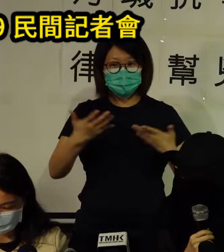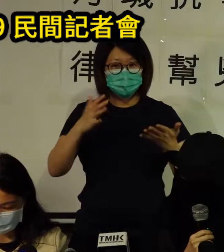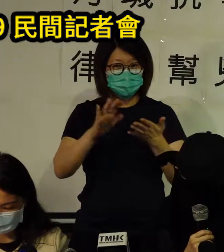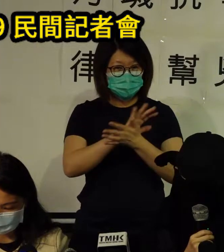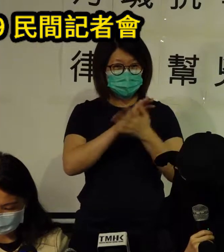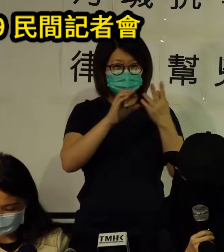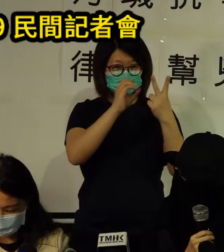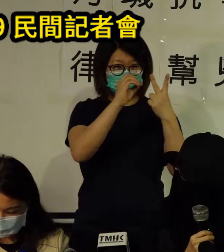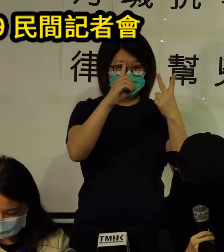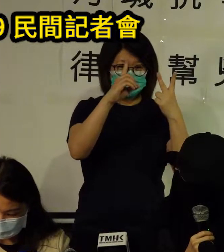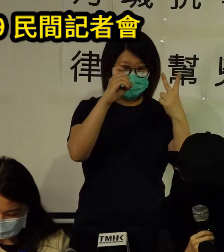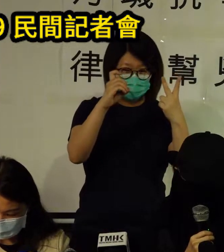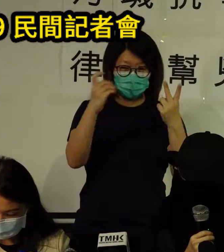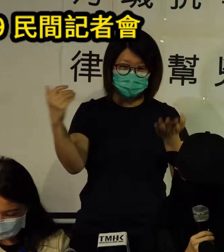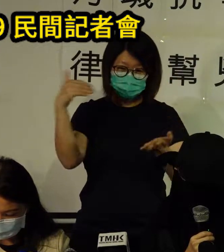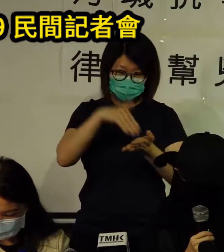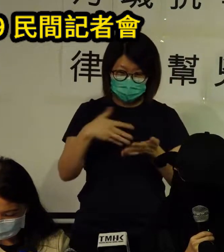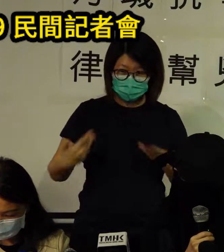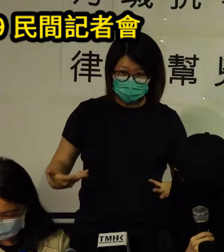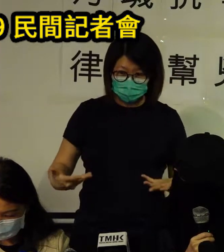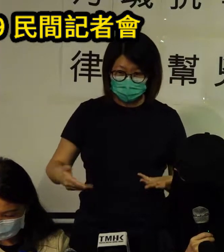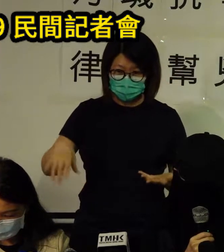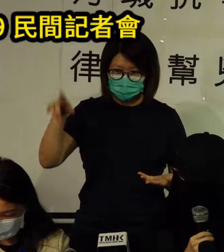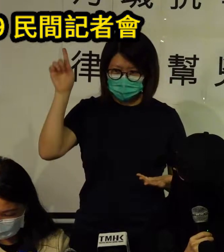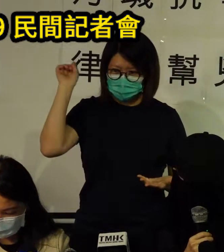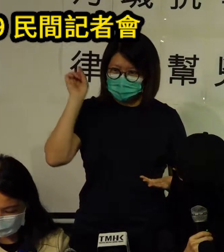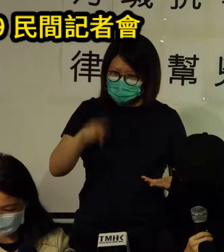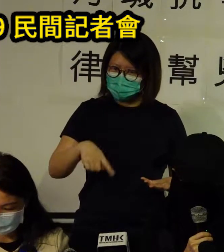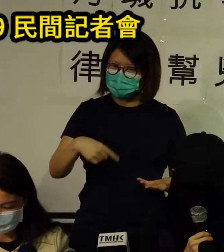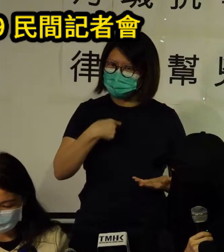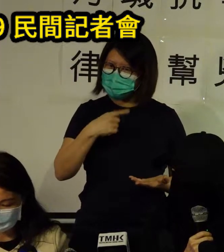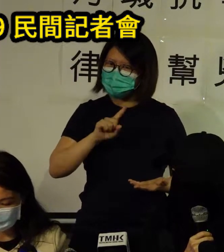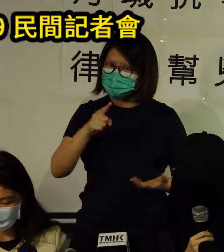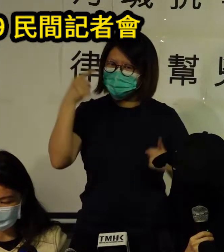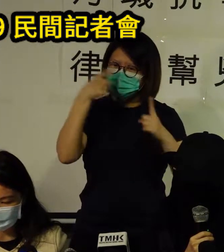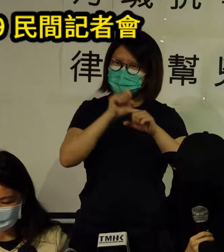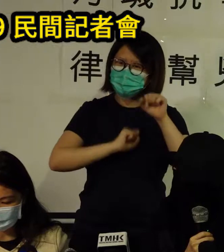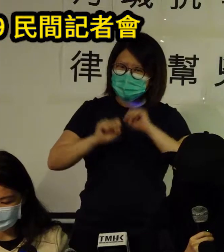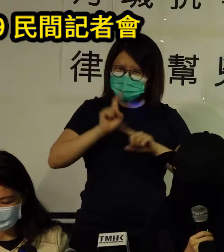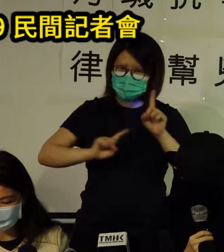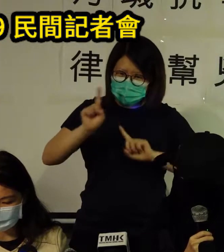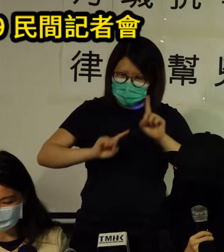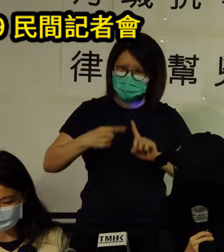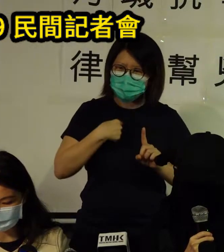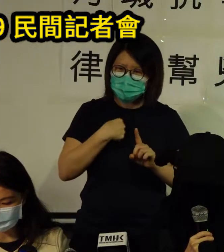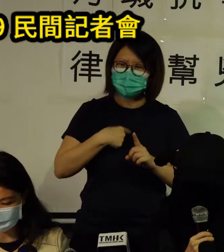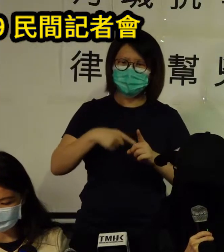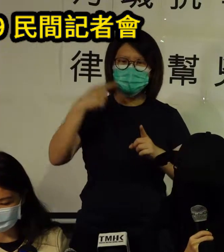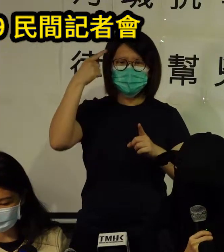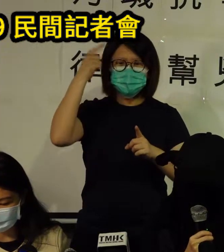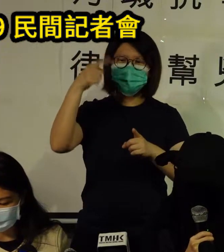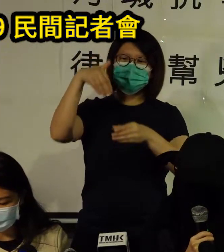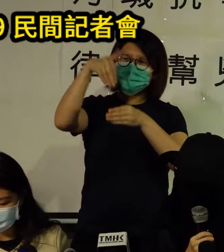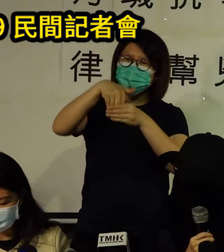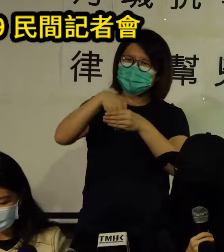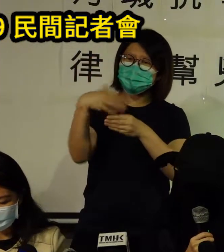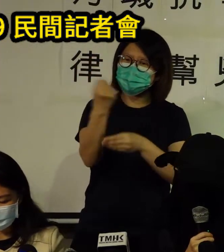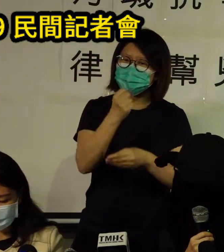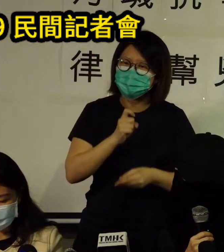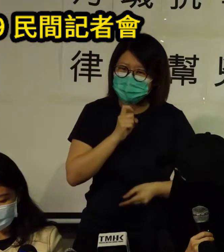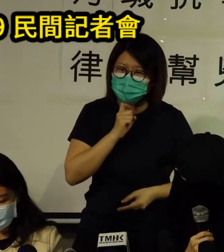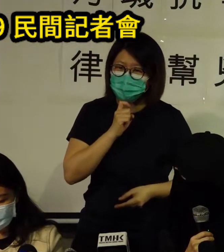to fiddle with the ratification of article 23 with which any act of treason succession sedition